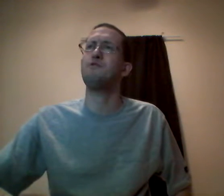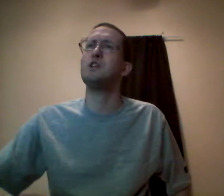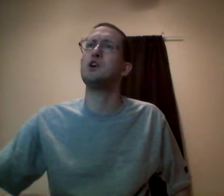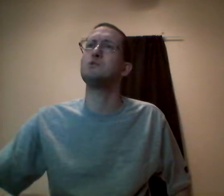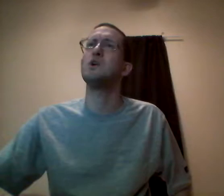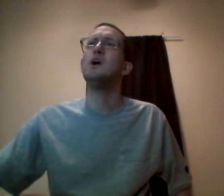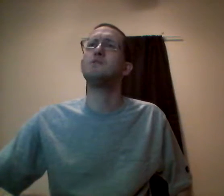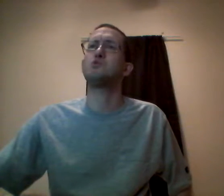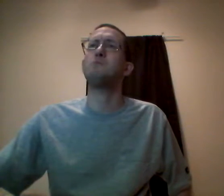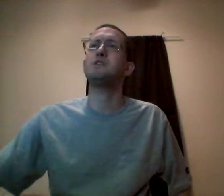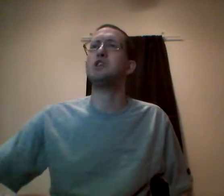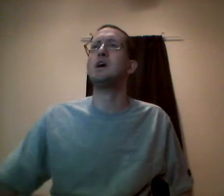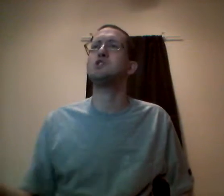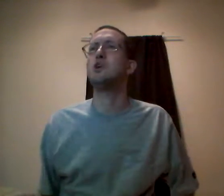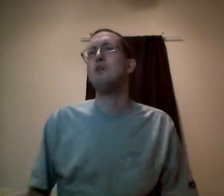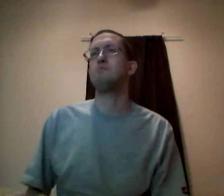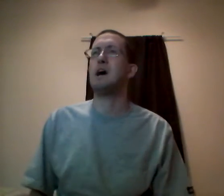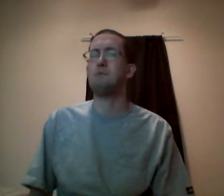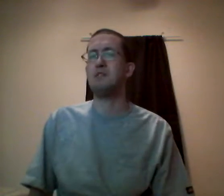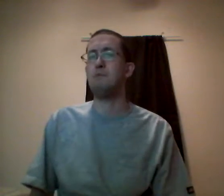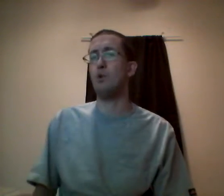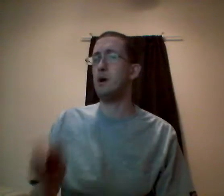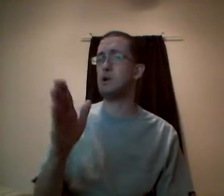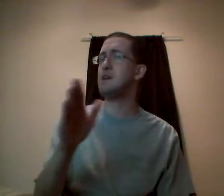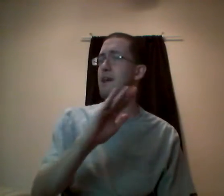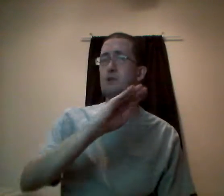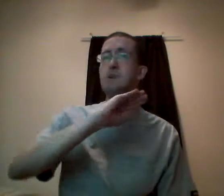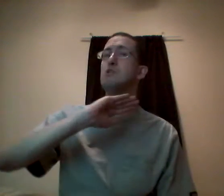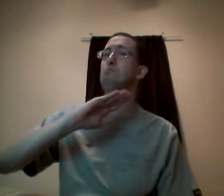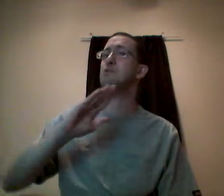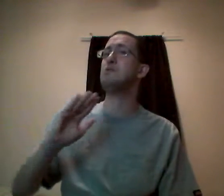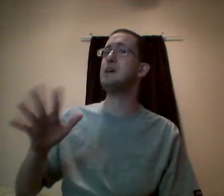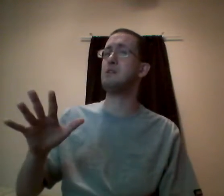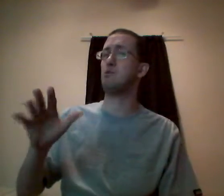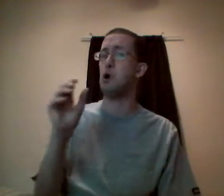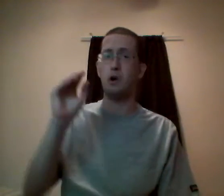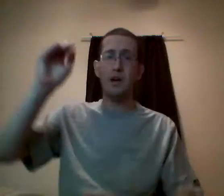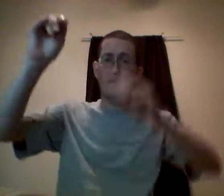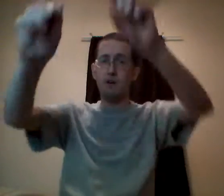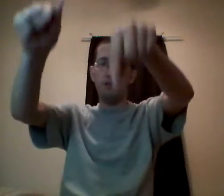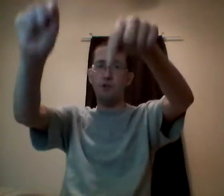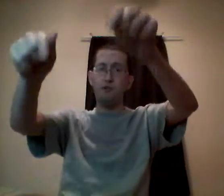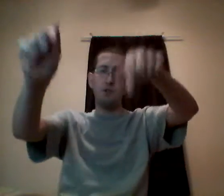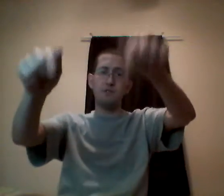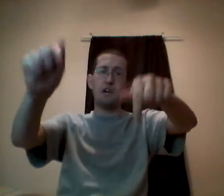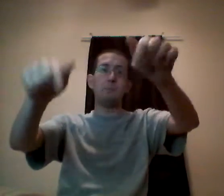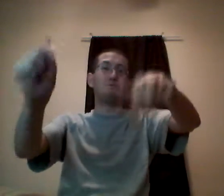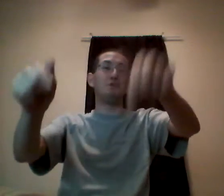videos. This rate may change from time to time. The way I read that, I could be completely wrong, feel free to leave in the comments. I'm doing